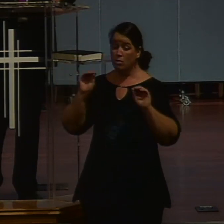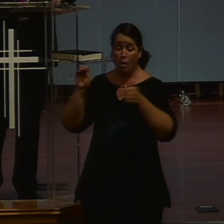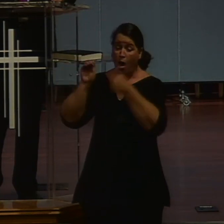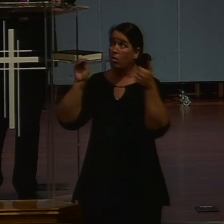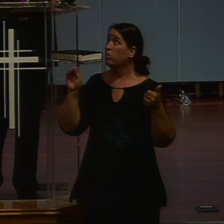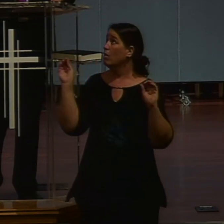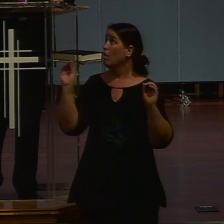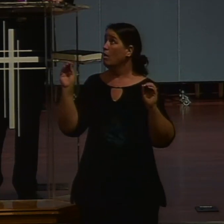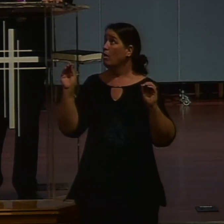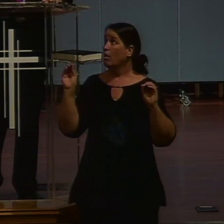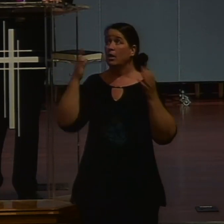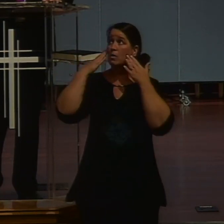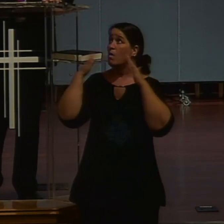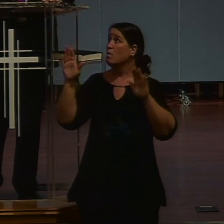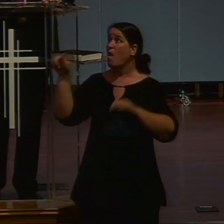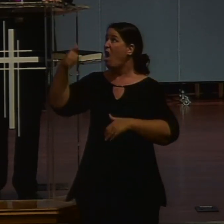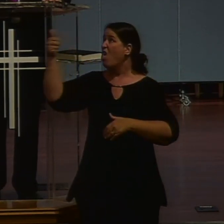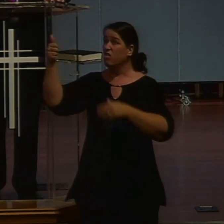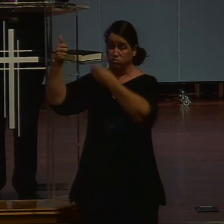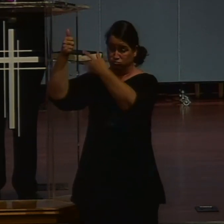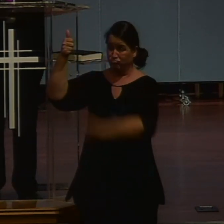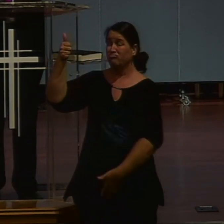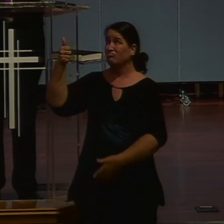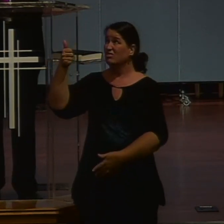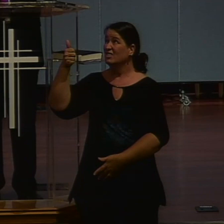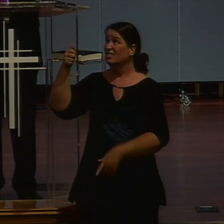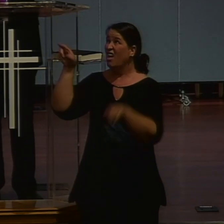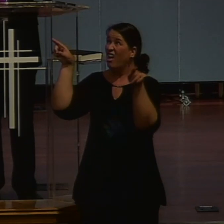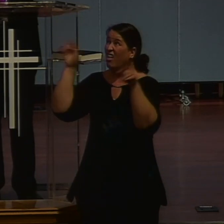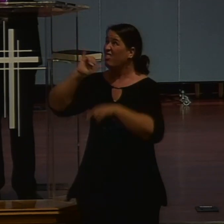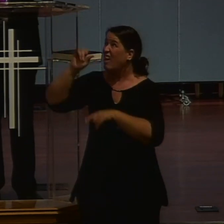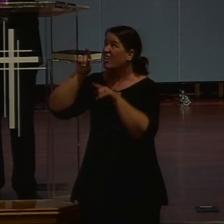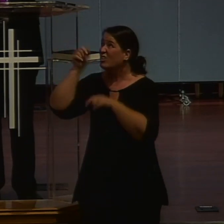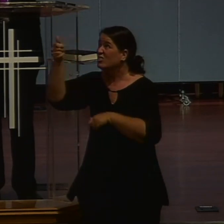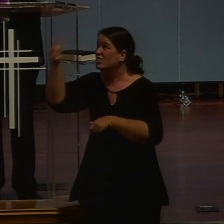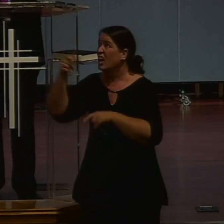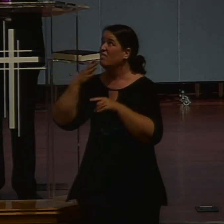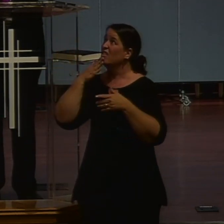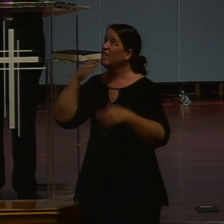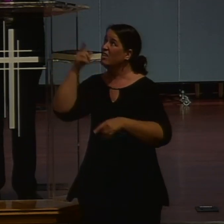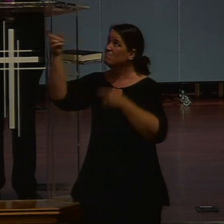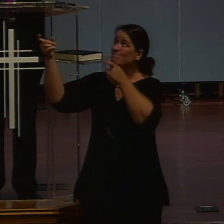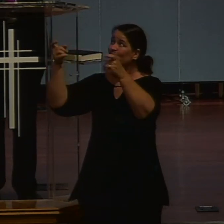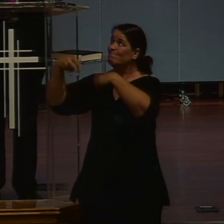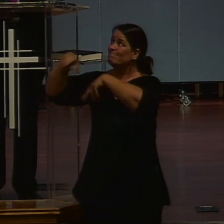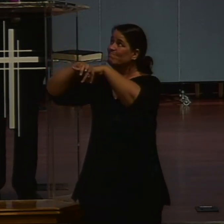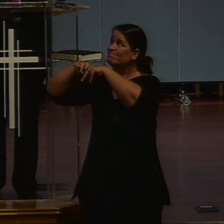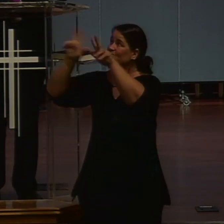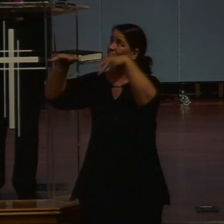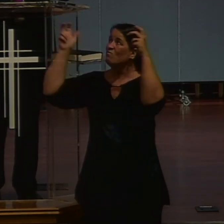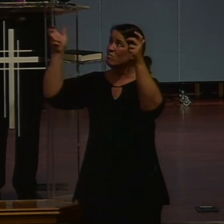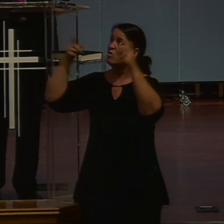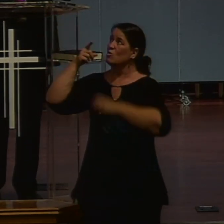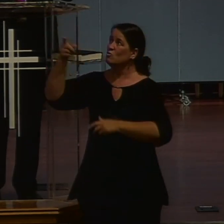I know not one. Thank you, Father. You are seated squarely on your throne, that you are the sovereign one. You are the ancient